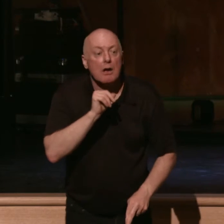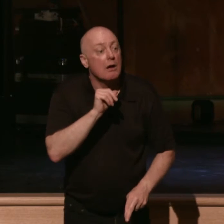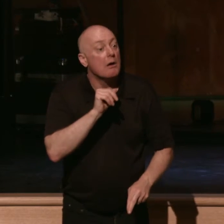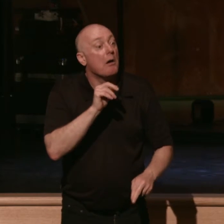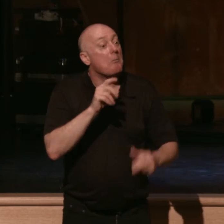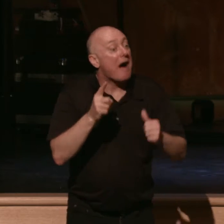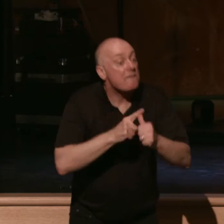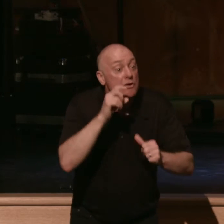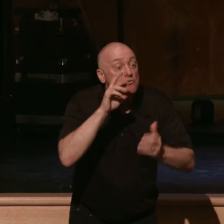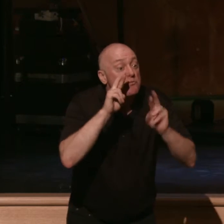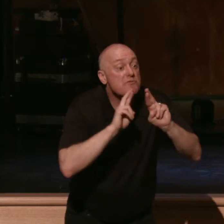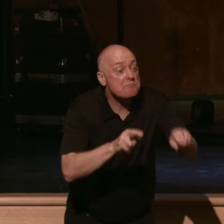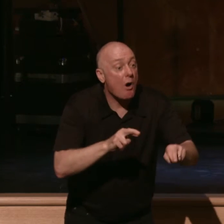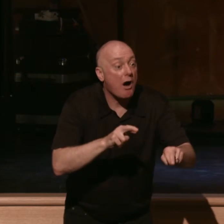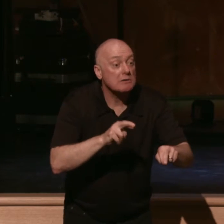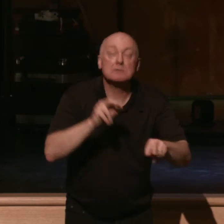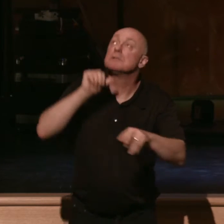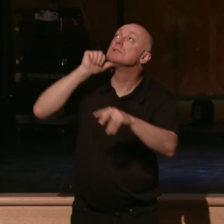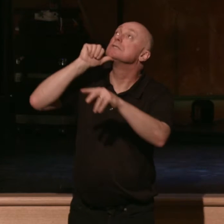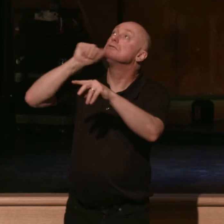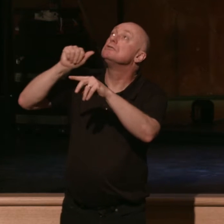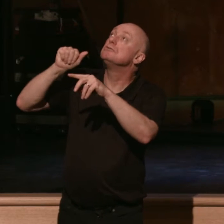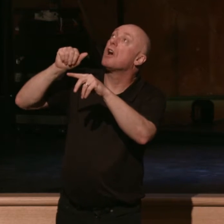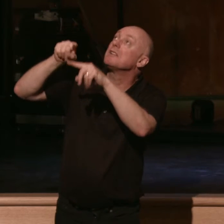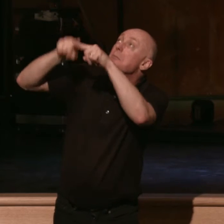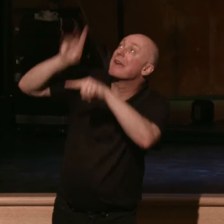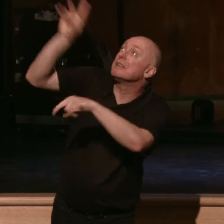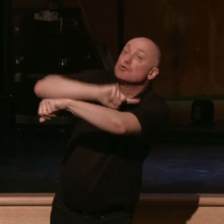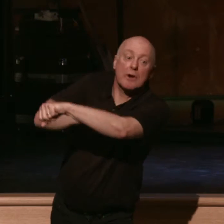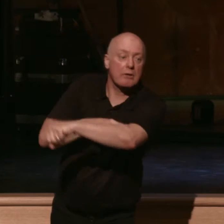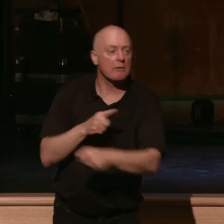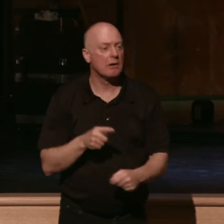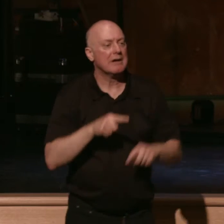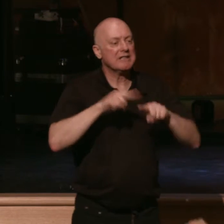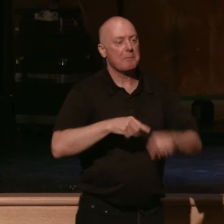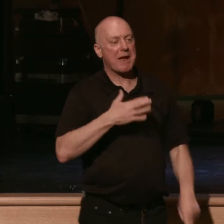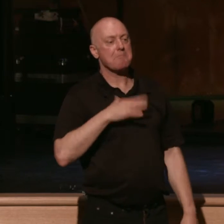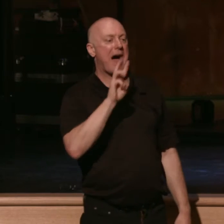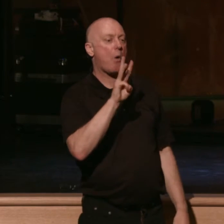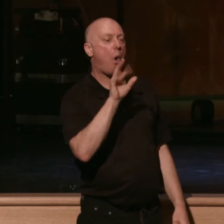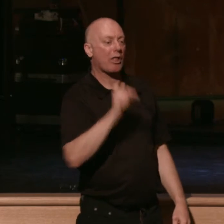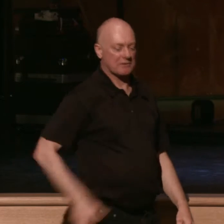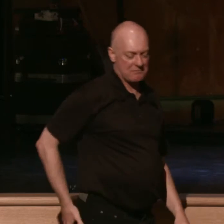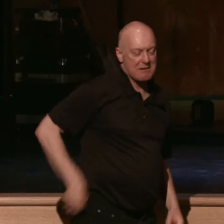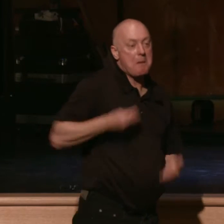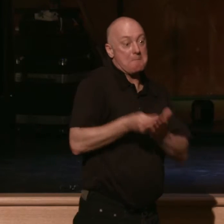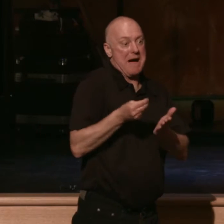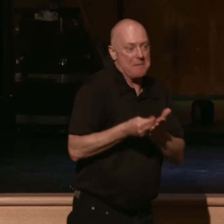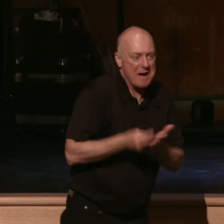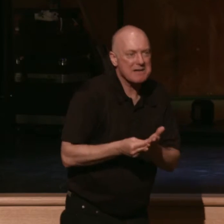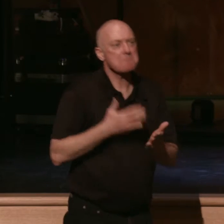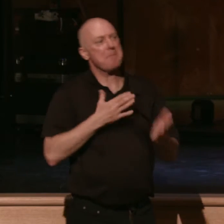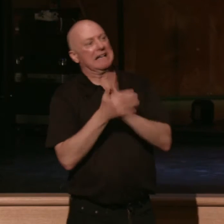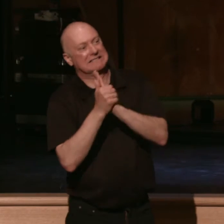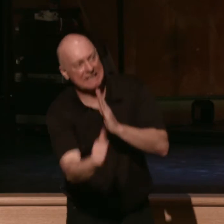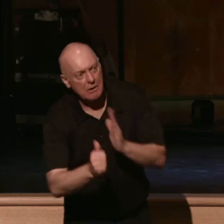response is to reach for my wallet. My first response is to go into my own wisdom and my own skills and my own talent.